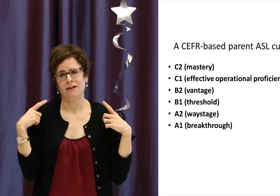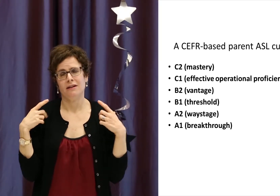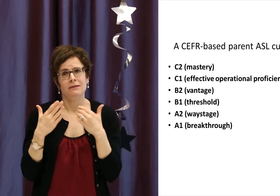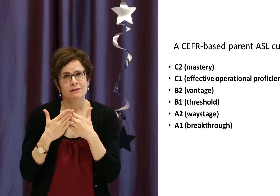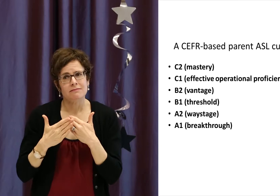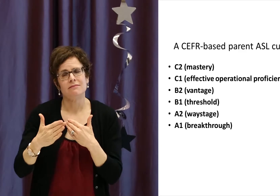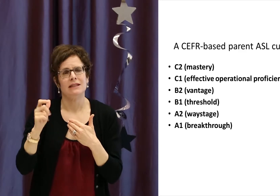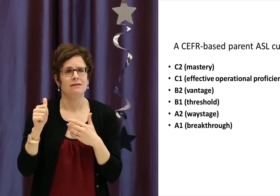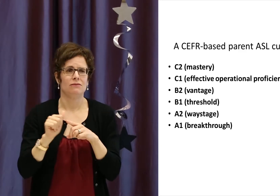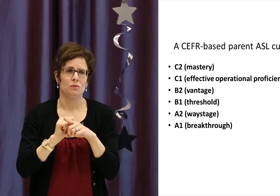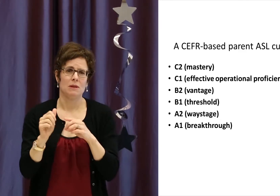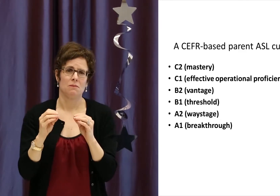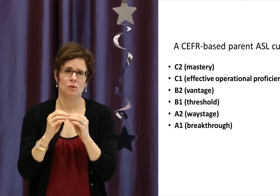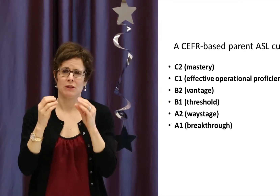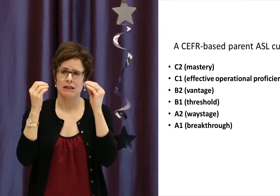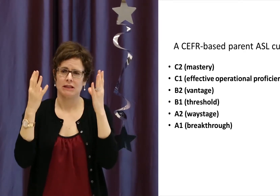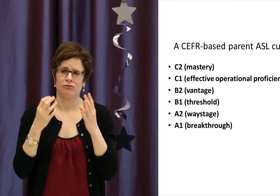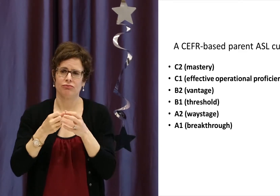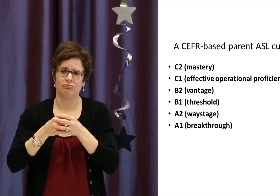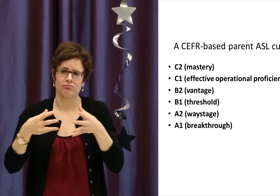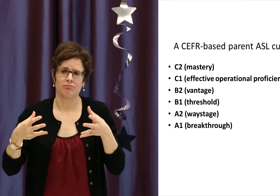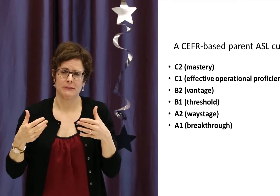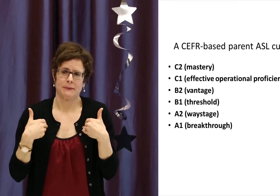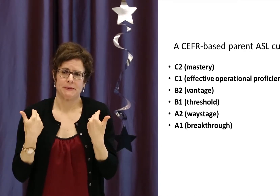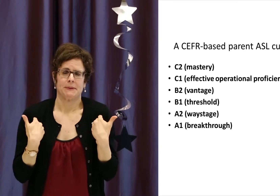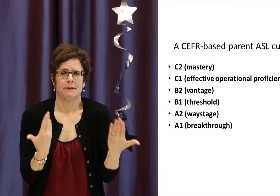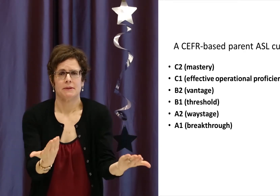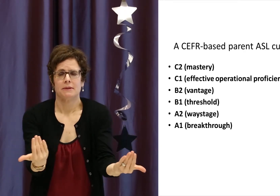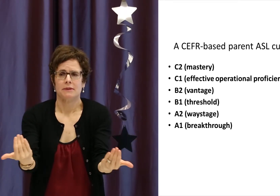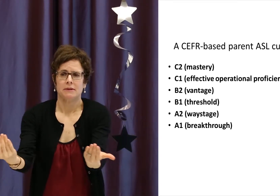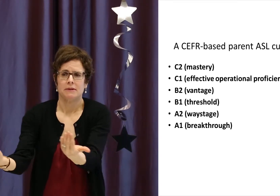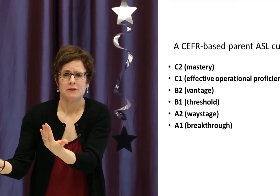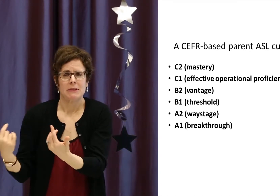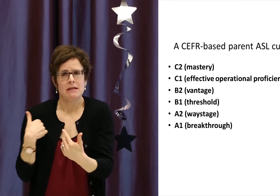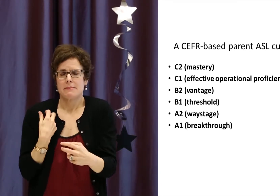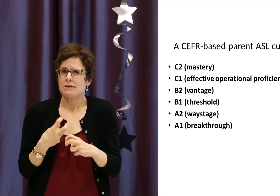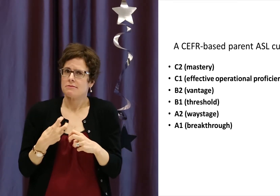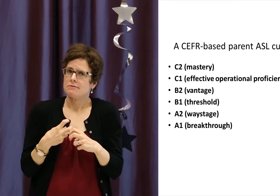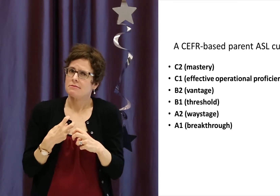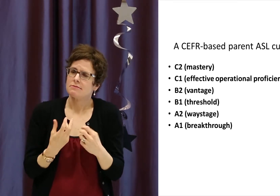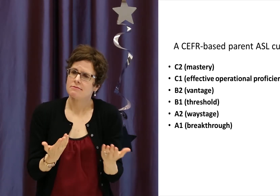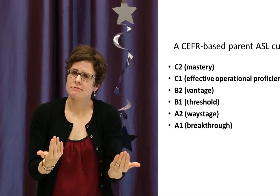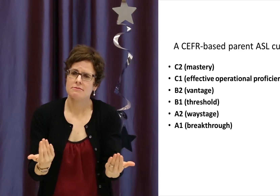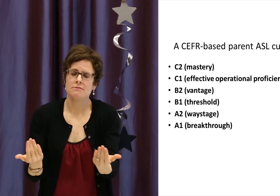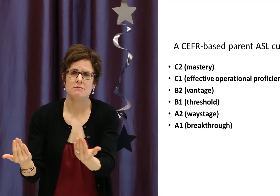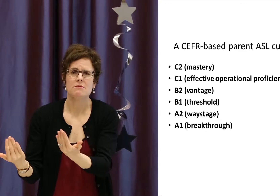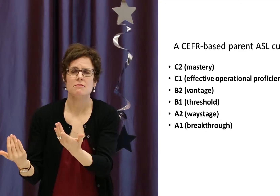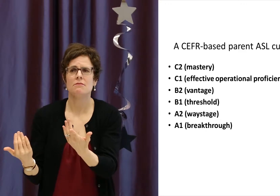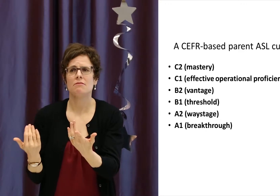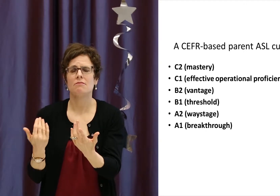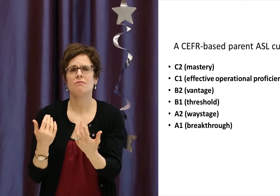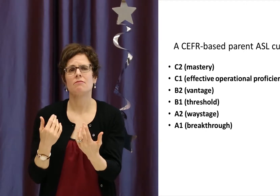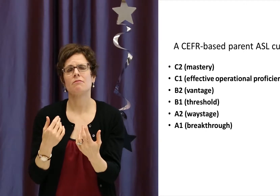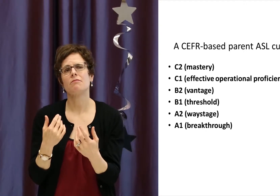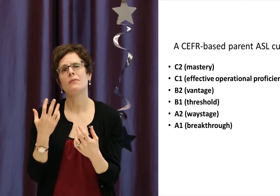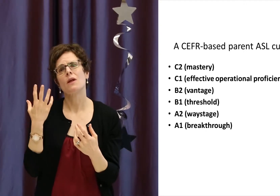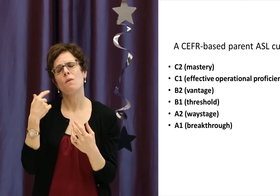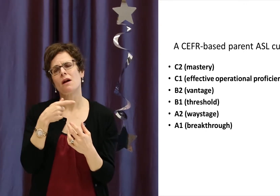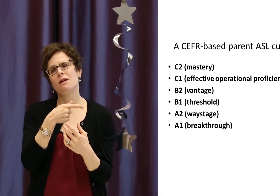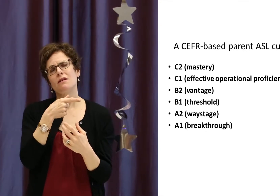at retirement in the near future. We do need to train more instructors, more young instructors in the years to come. And it is difficult to